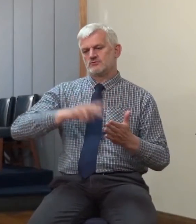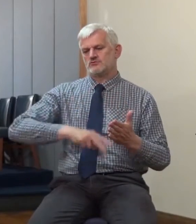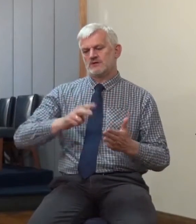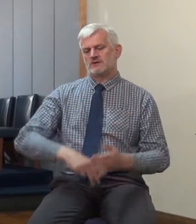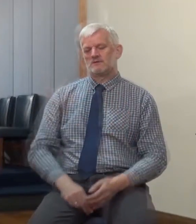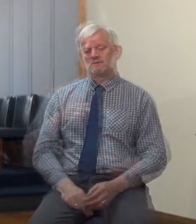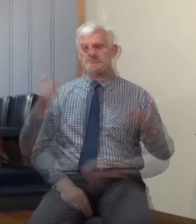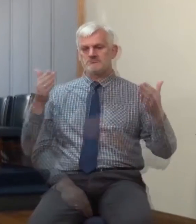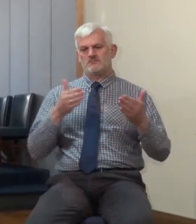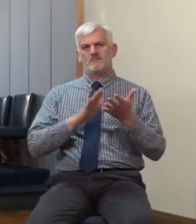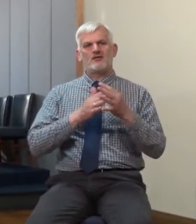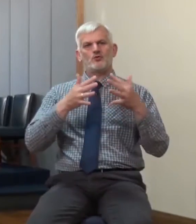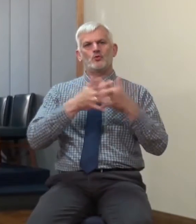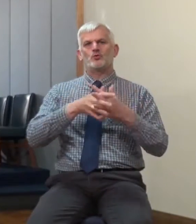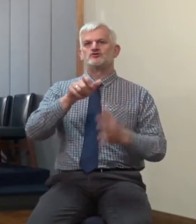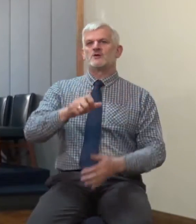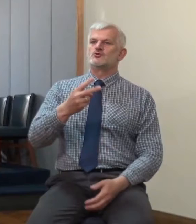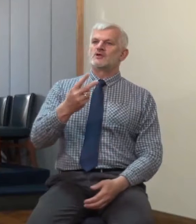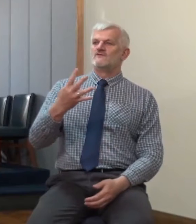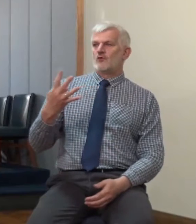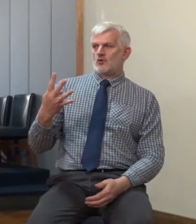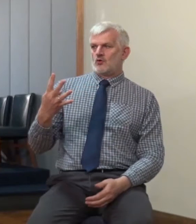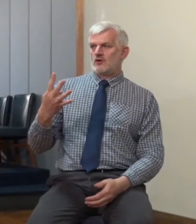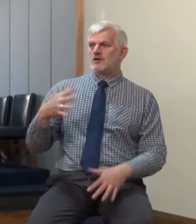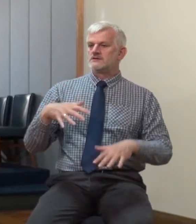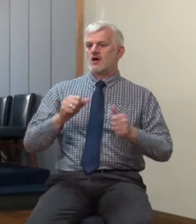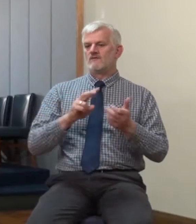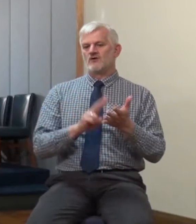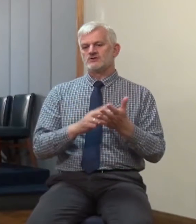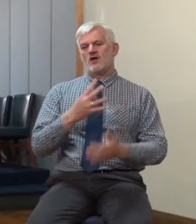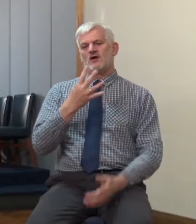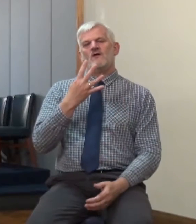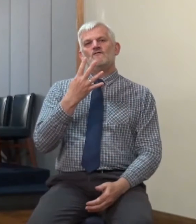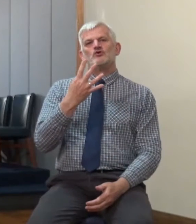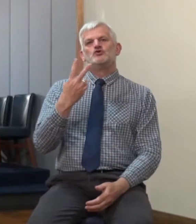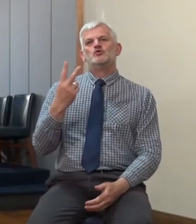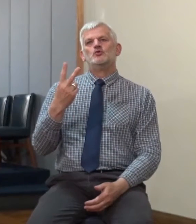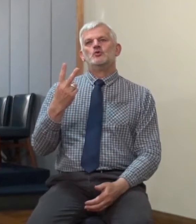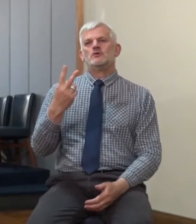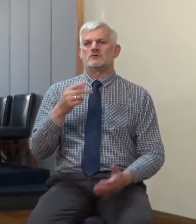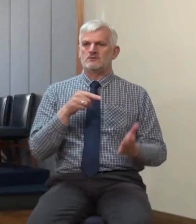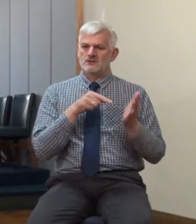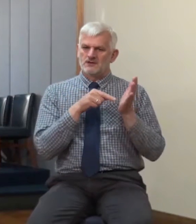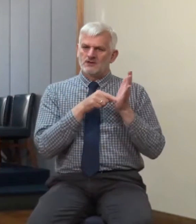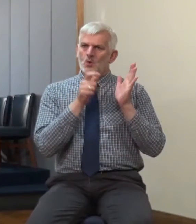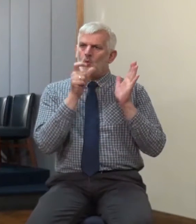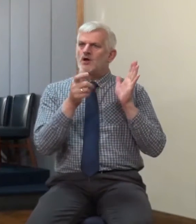Let's say to Matthew, chapter 24, verse 42, words of our Saviour. Watch